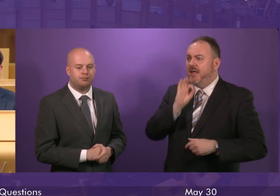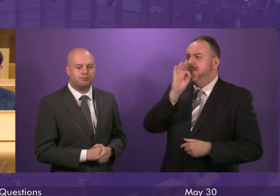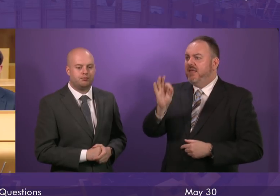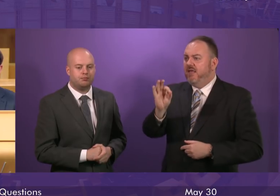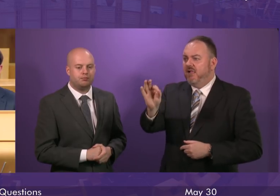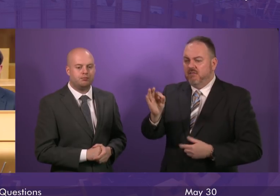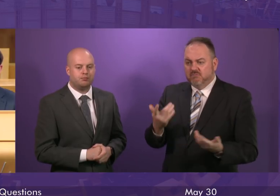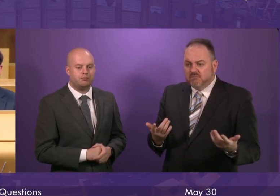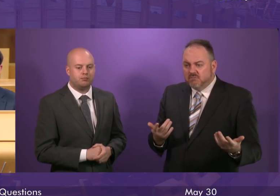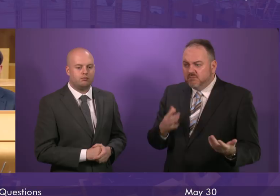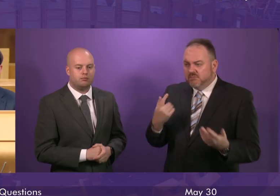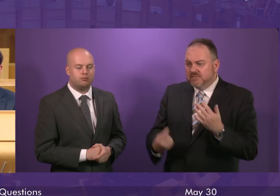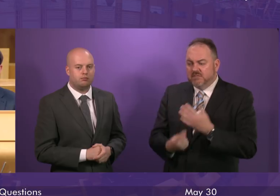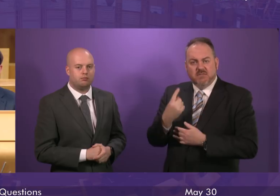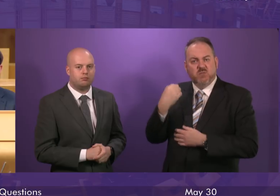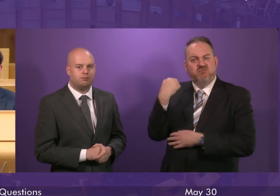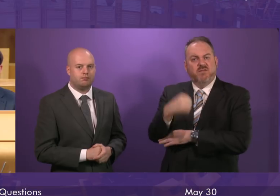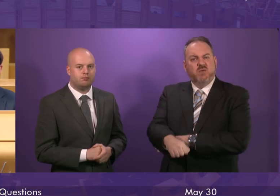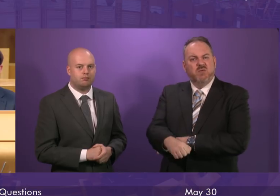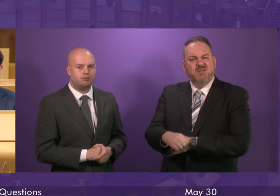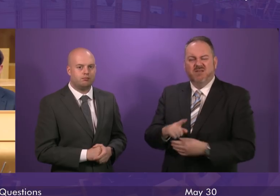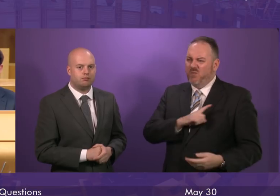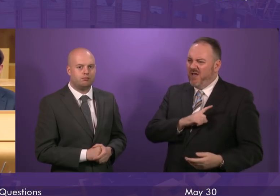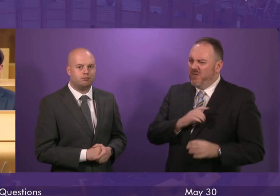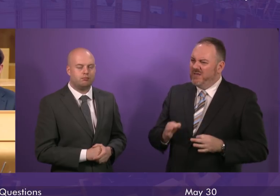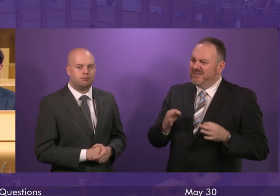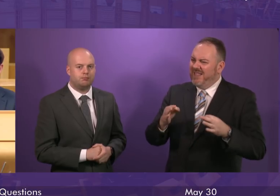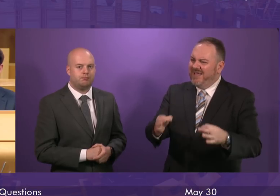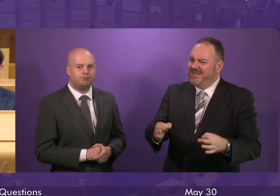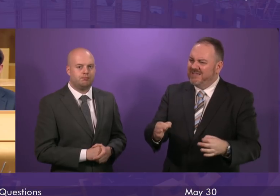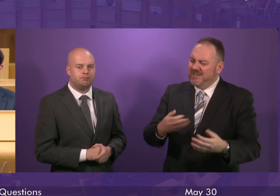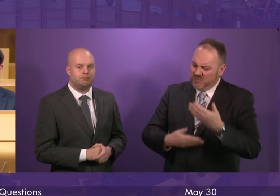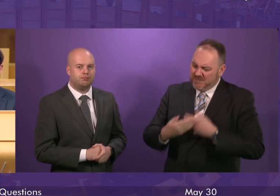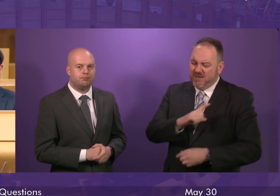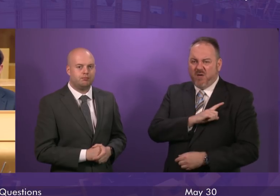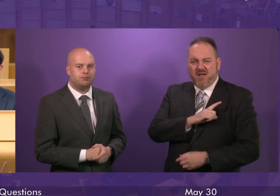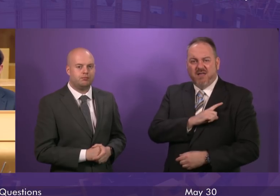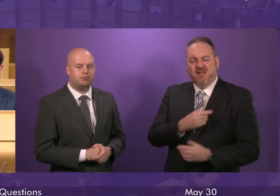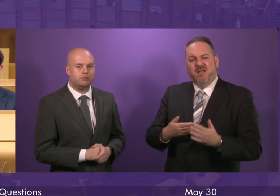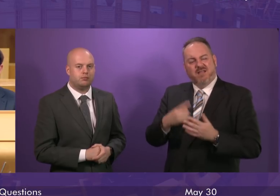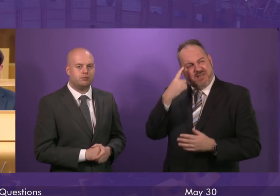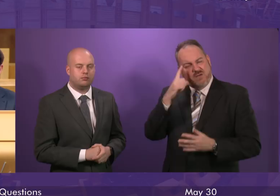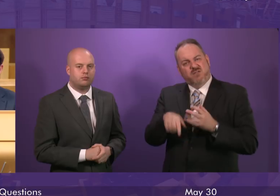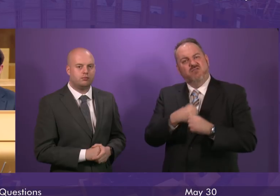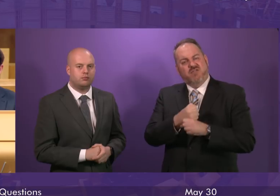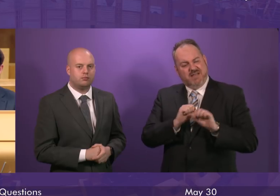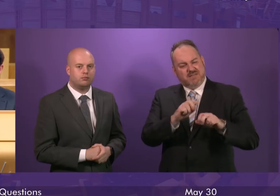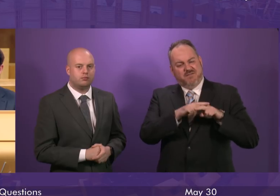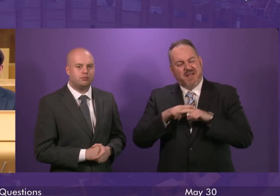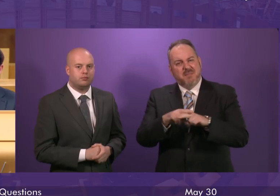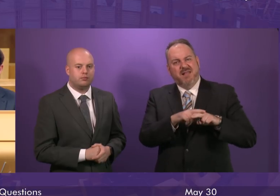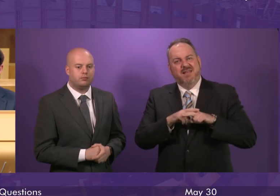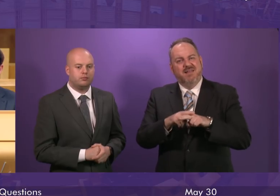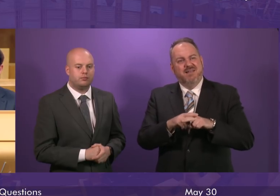Does the First Minister agree that there's now no good reason to delay a decision on this case any further? And for the sake of Craig's family and the public interest